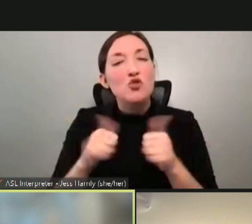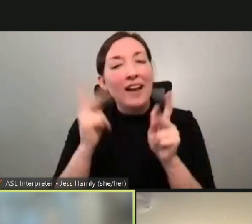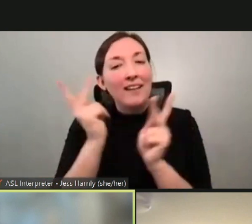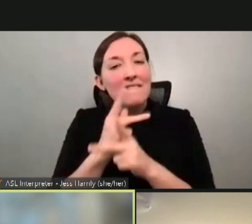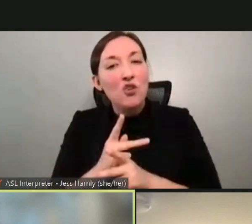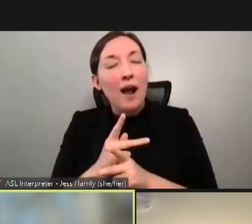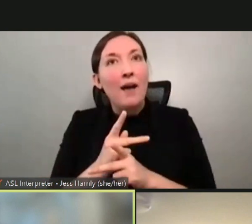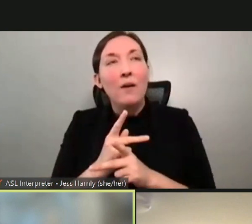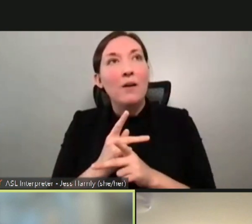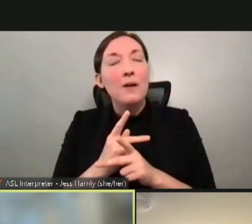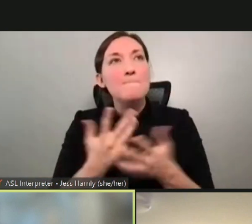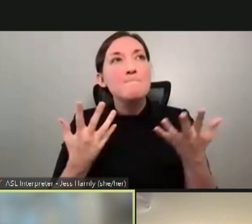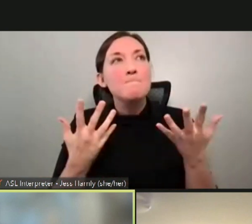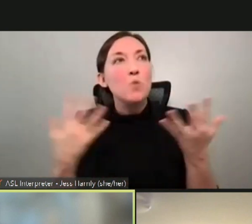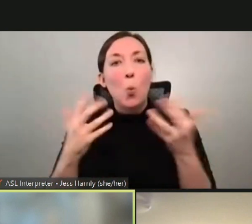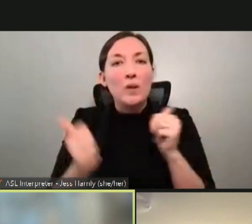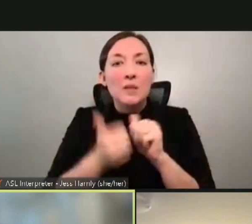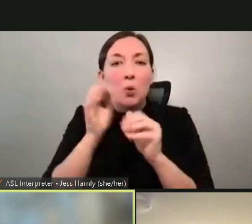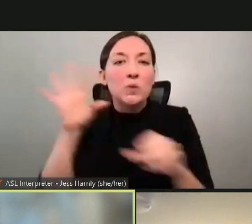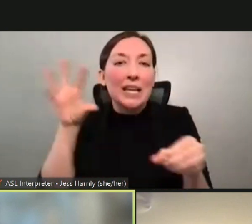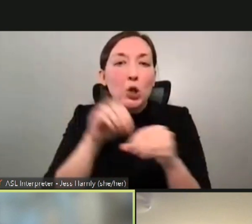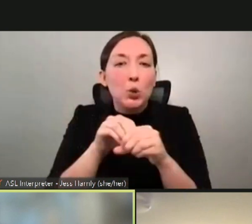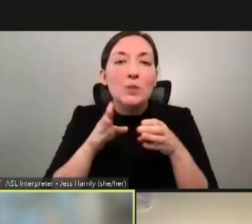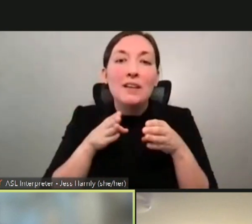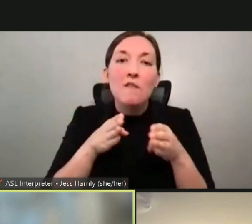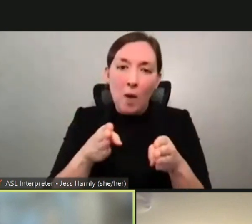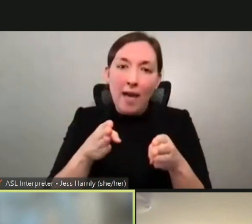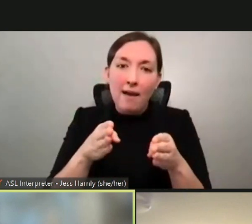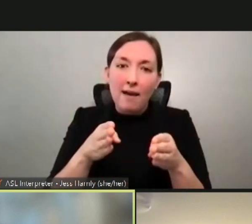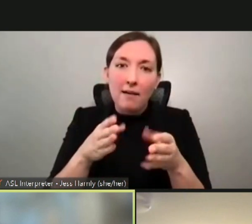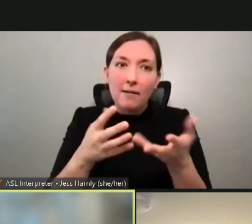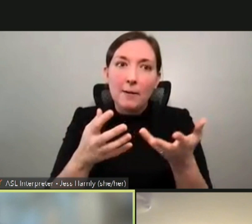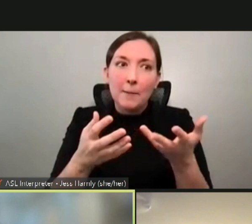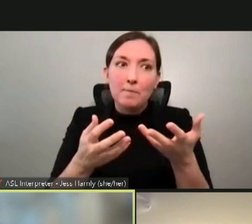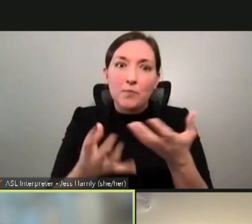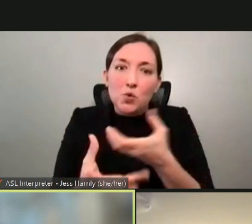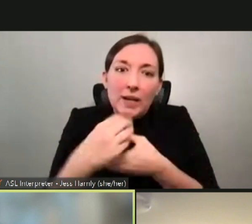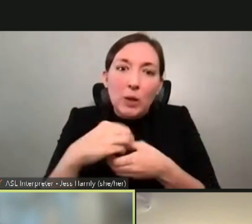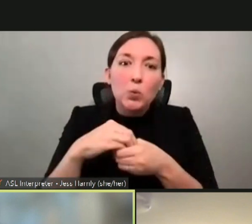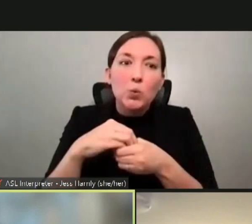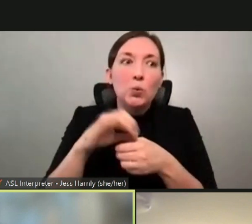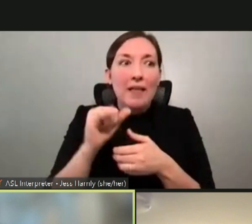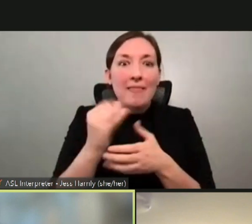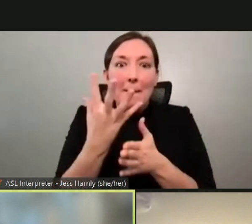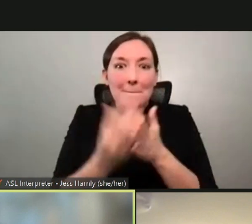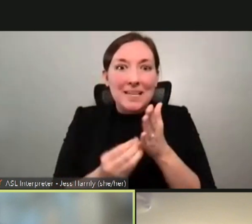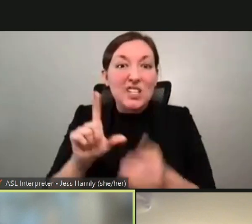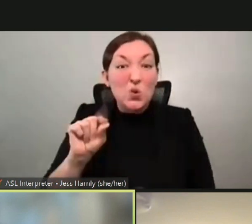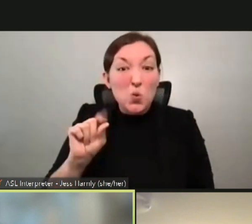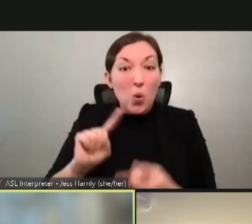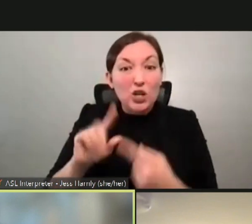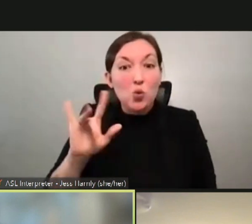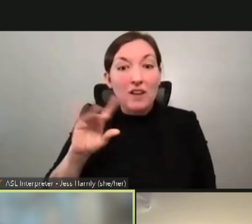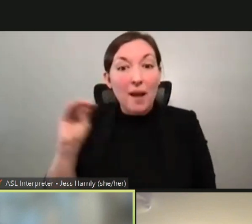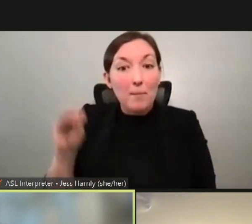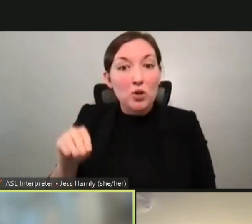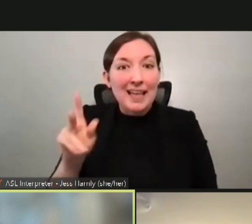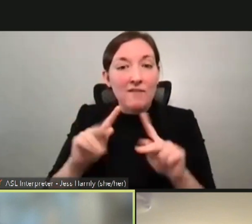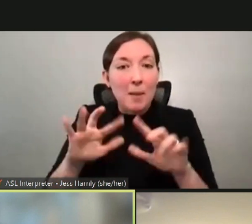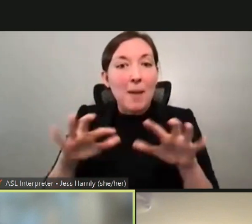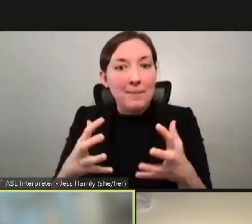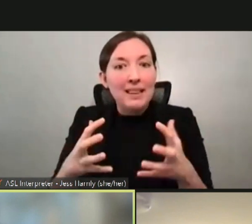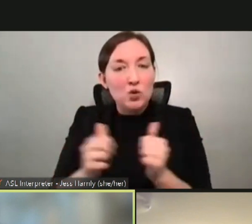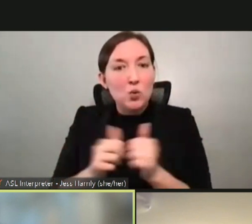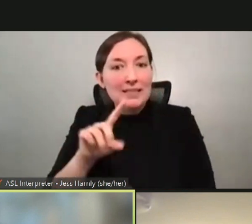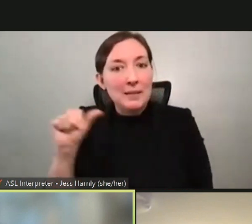what is the most inclusive way to gather in the, the missing 20 to 25% of the population